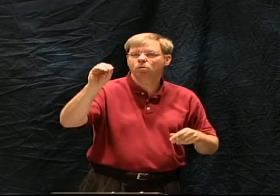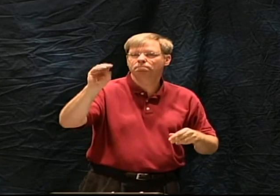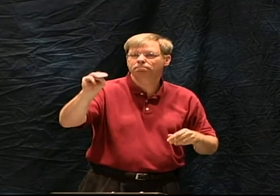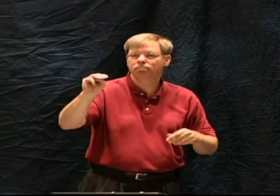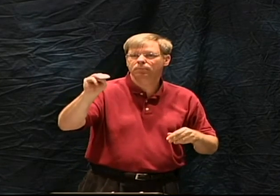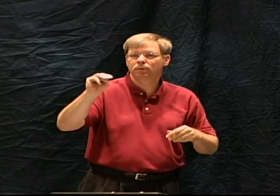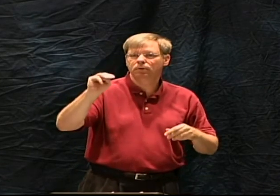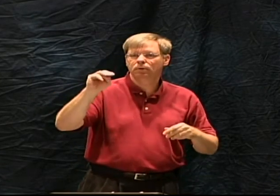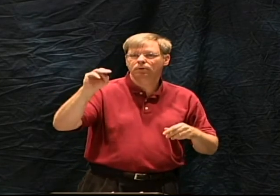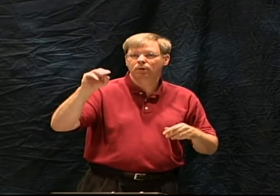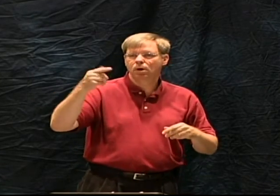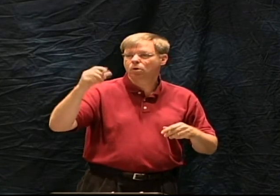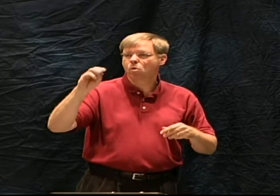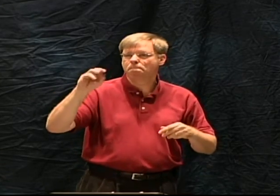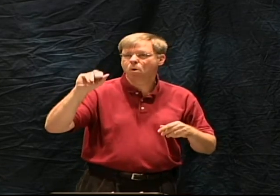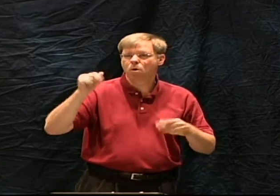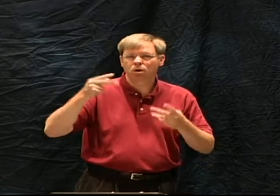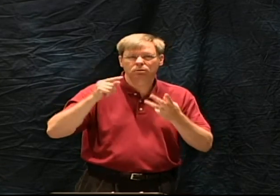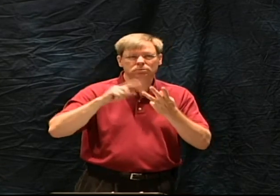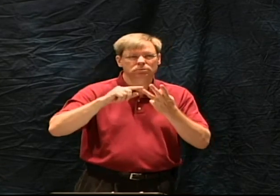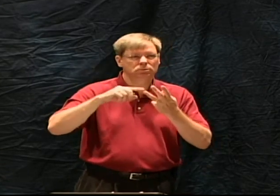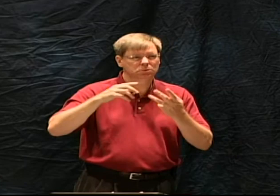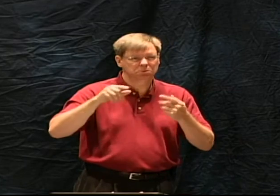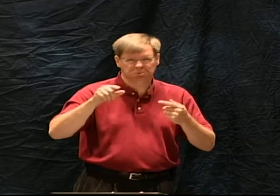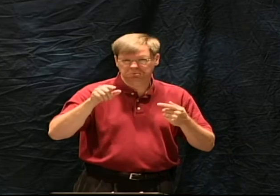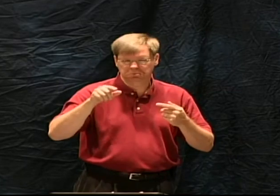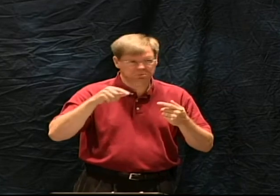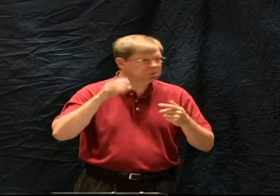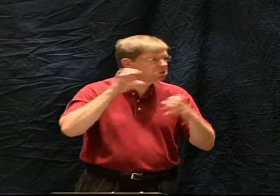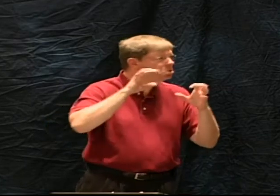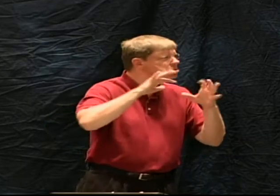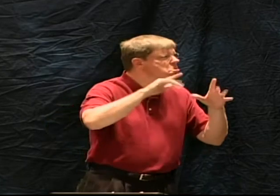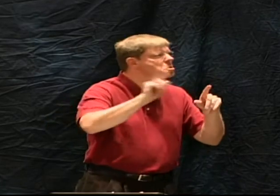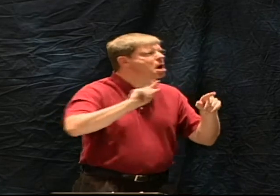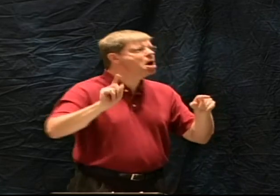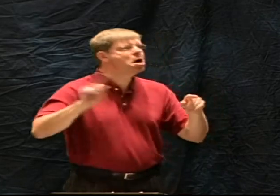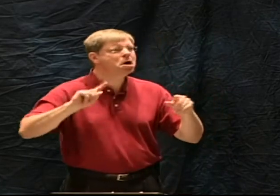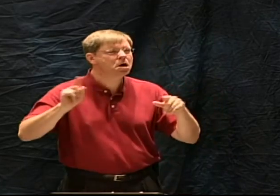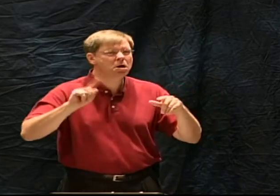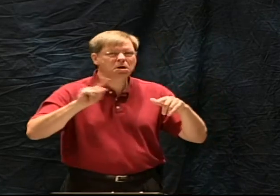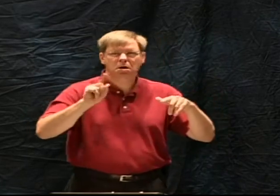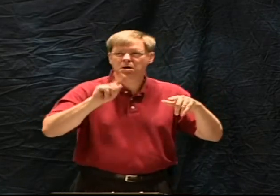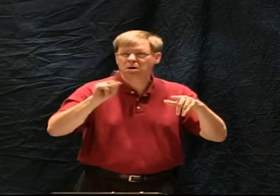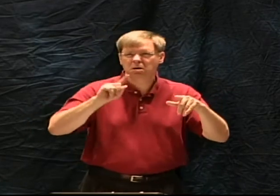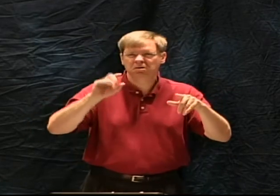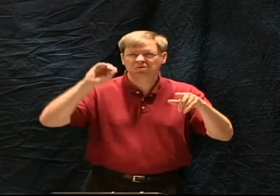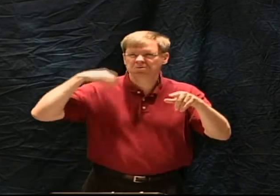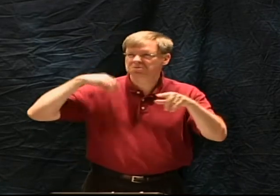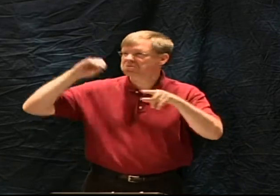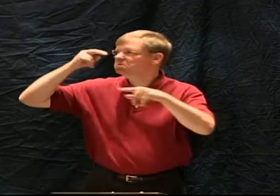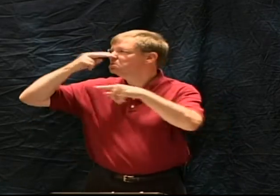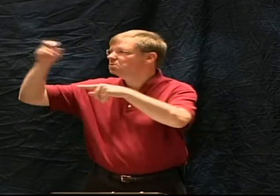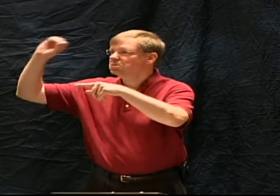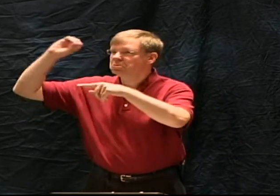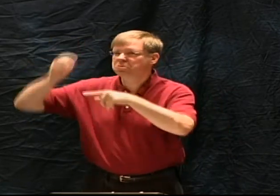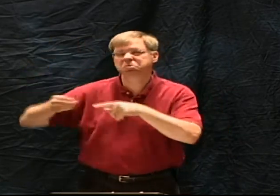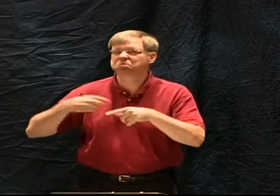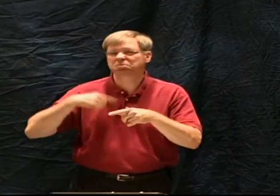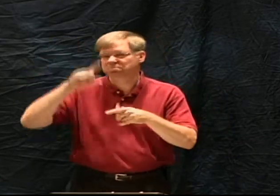matters, they believe that it's not accurate. For example, they look in the Bible and see the stories of